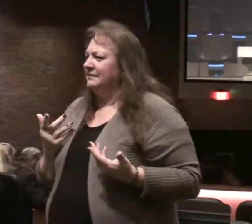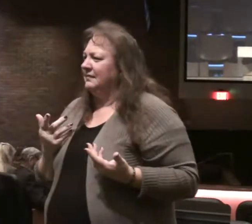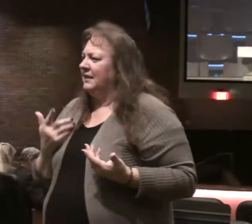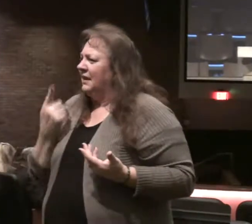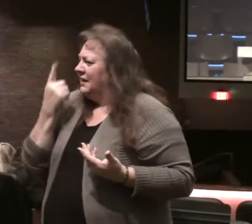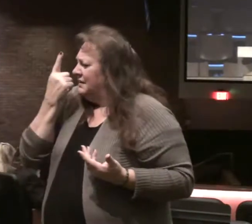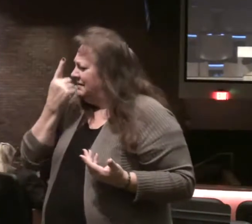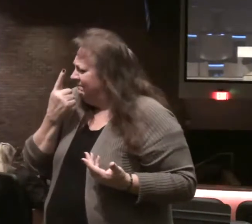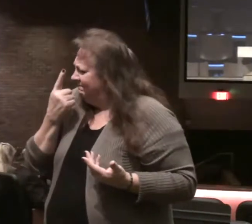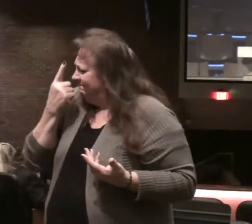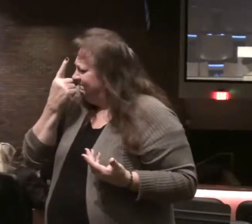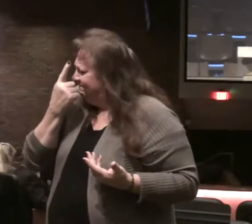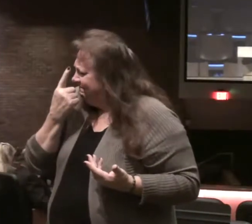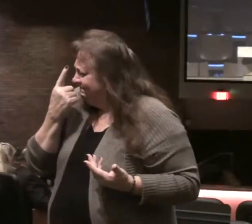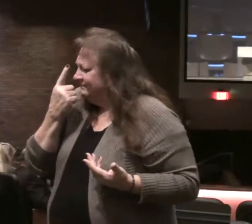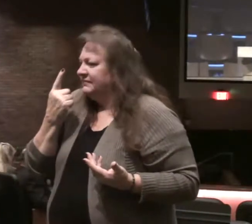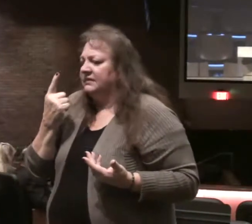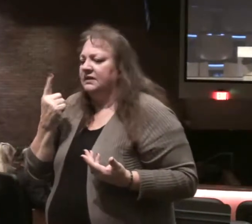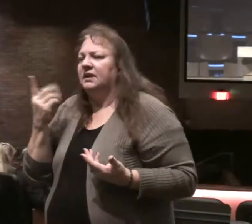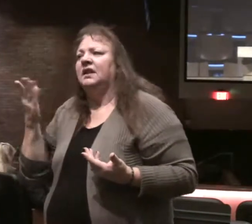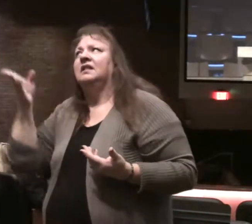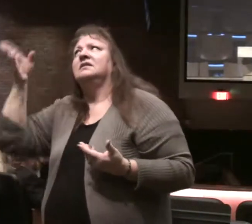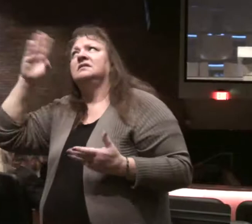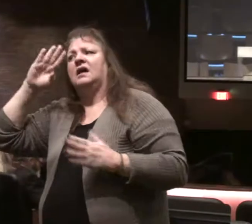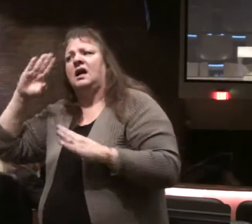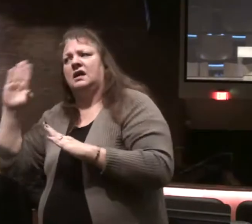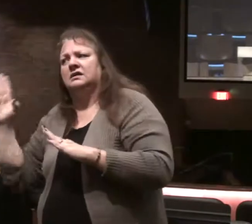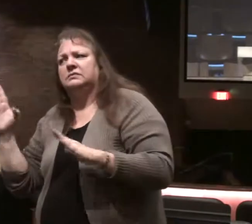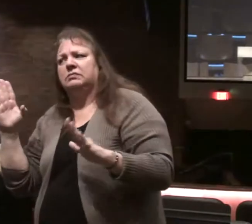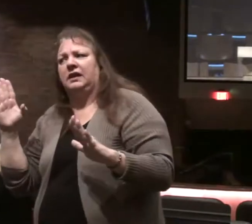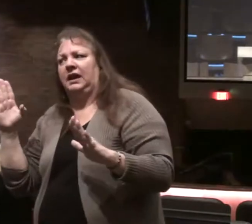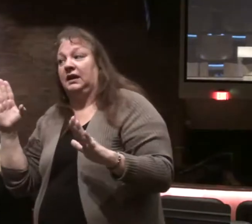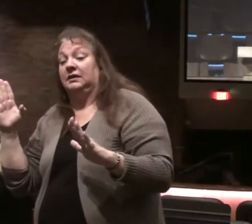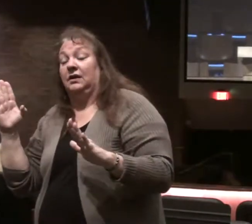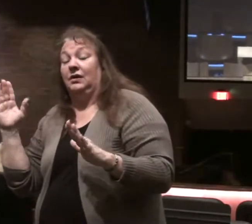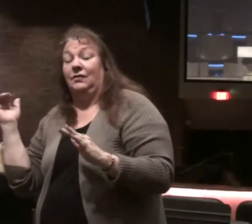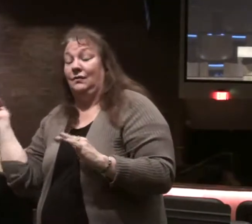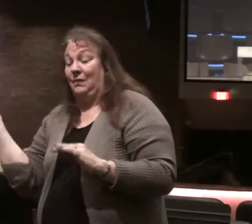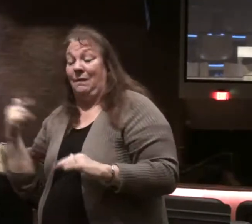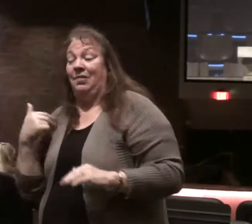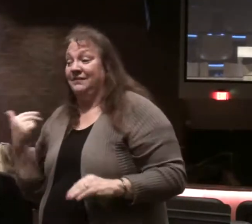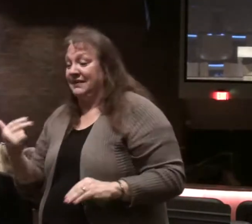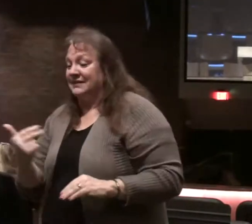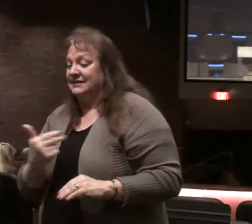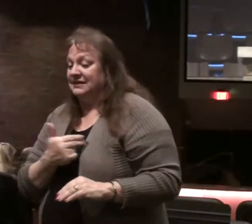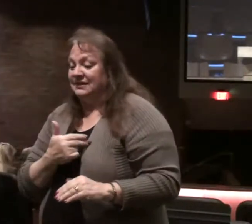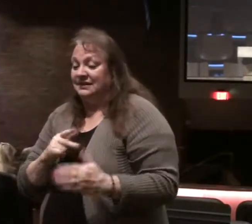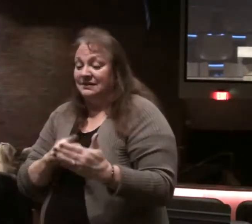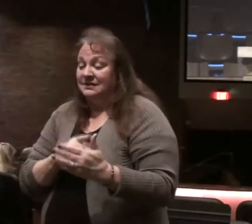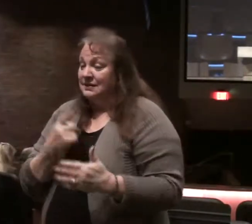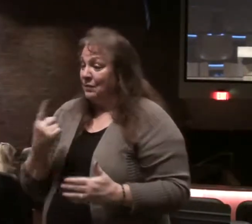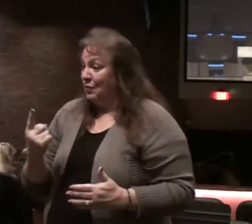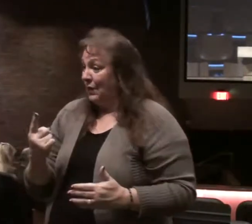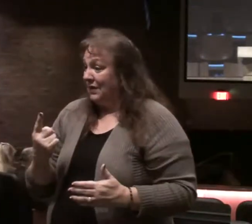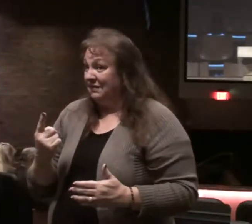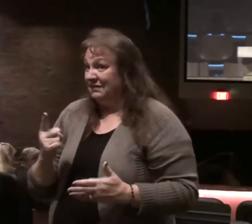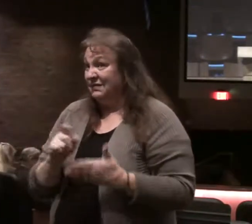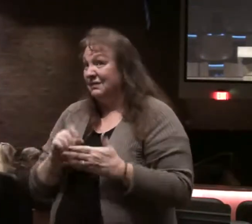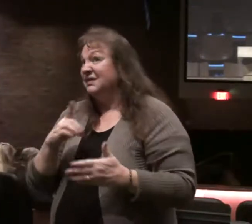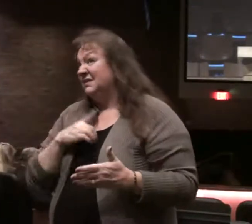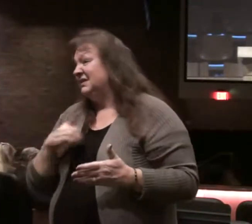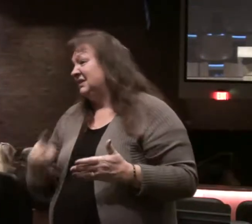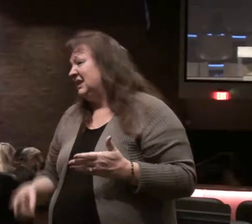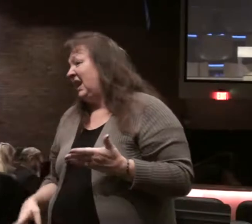being meditated on. And this has been God's plan for believers of all ages. Psalm 1, written probably by